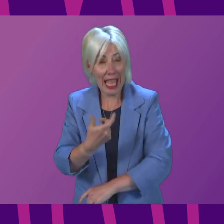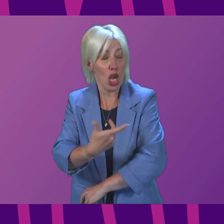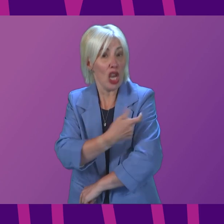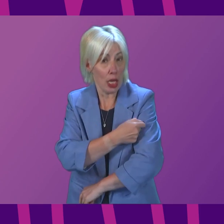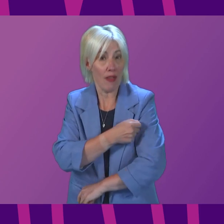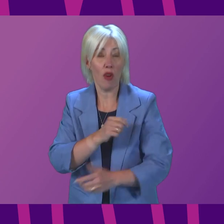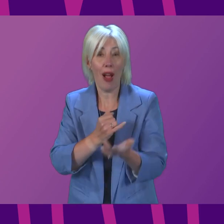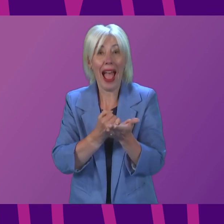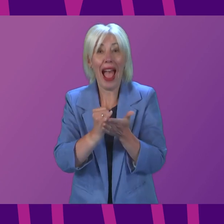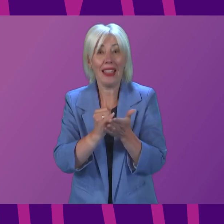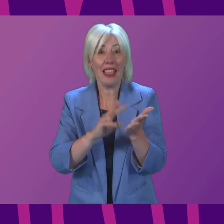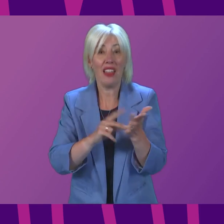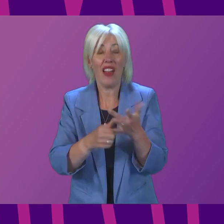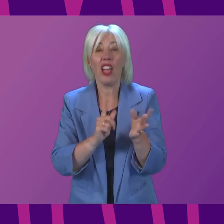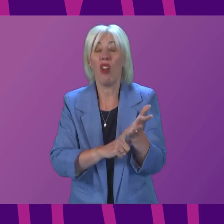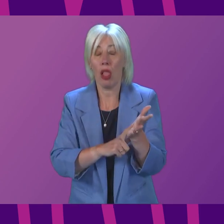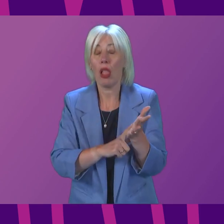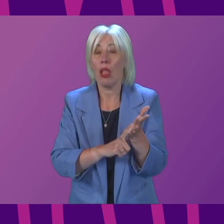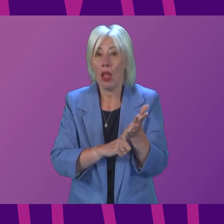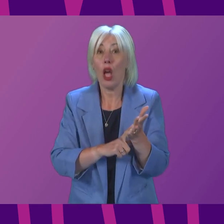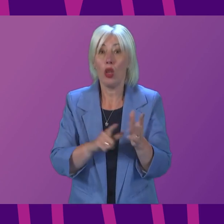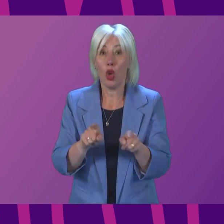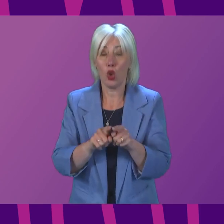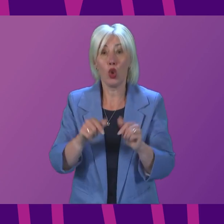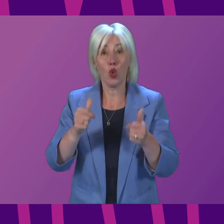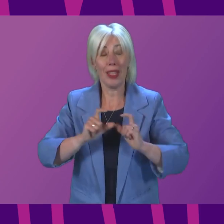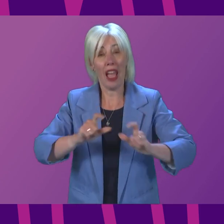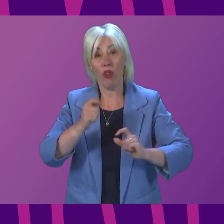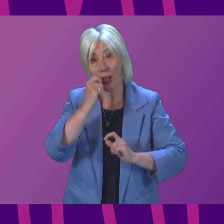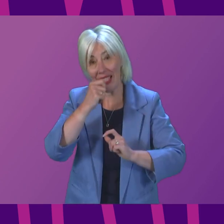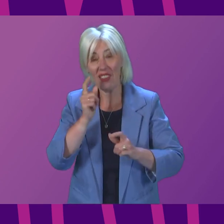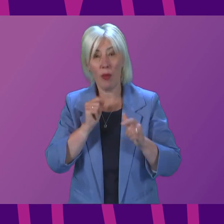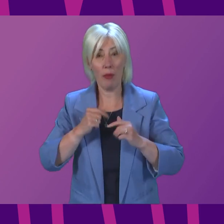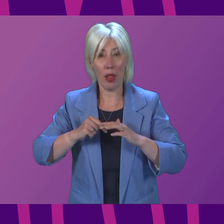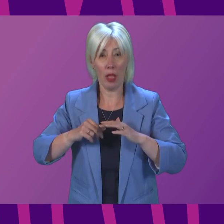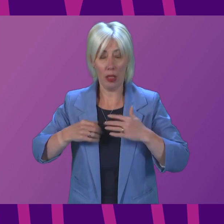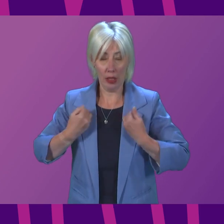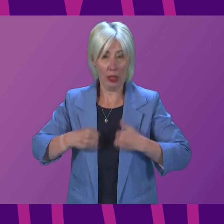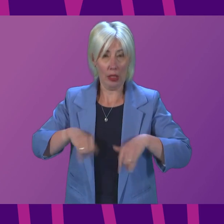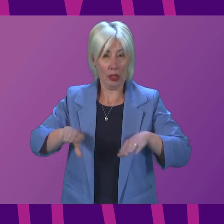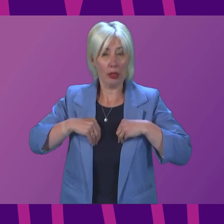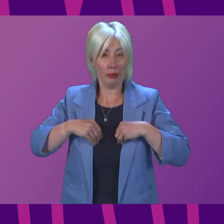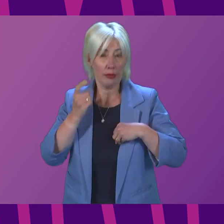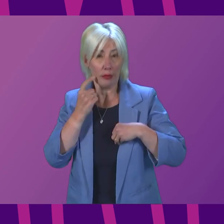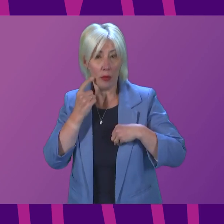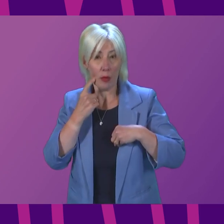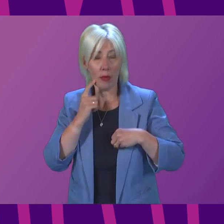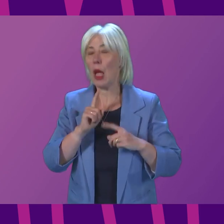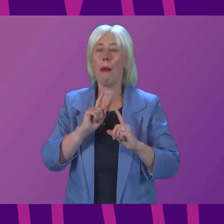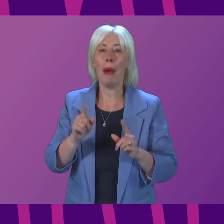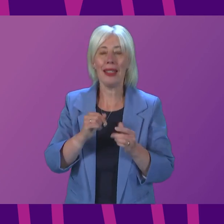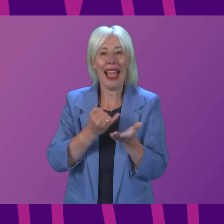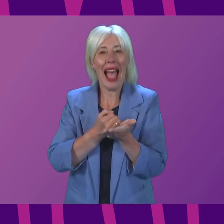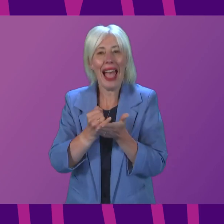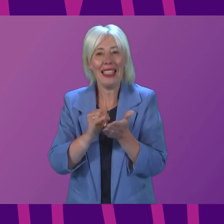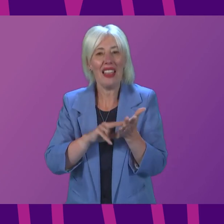am pleased that testing remains for those who are immunosuppressed. But there are reports that antivirals are not being administered